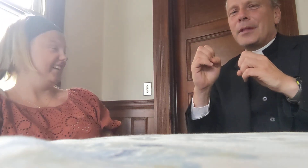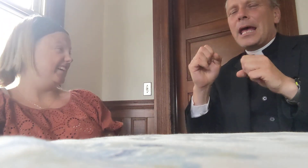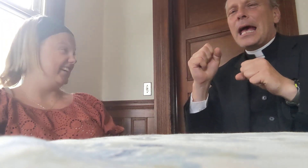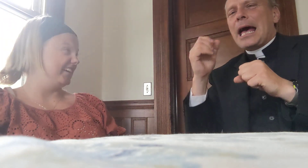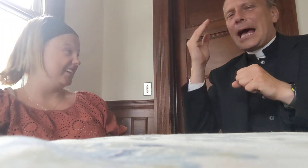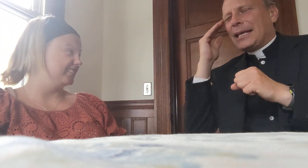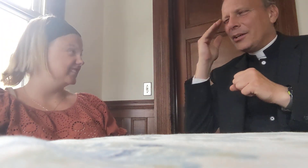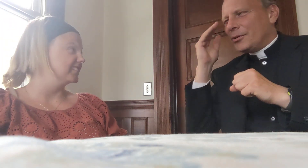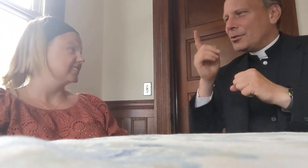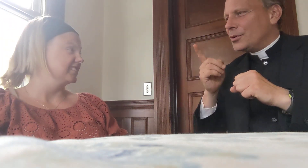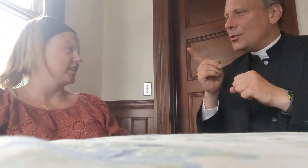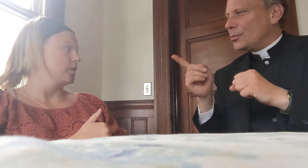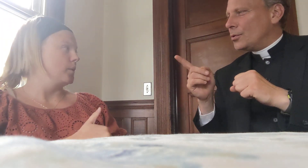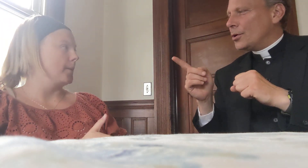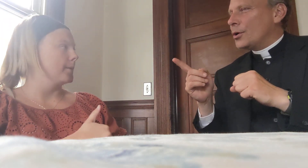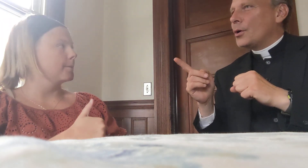I know you were